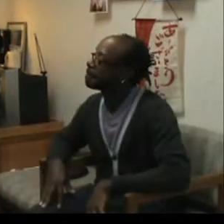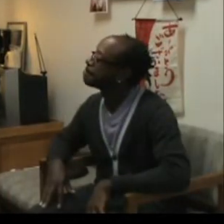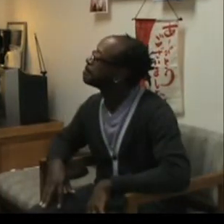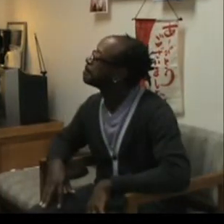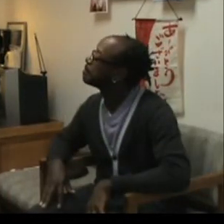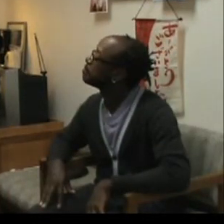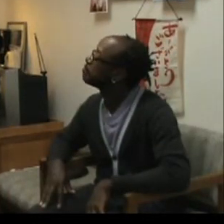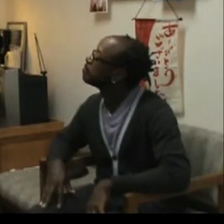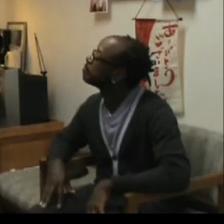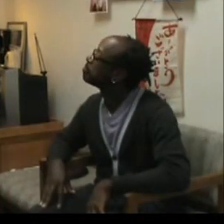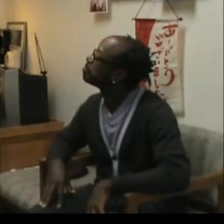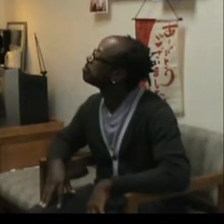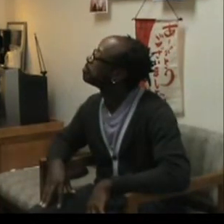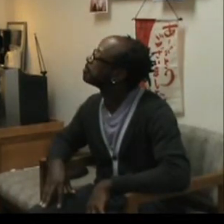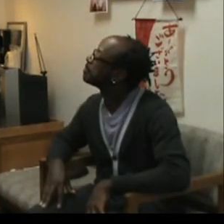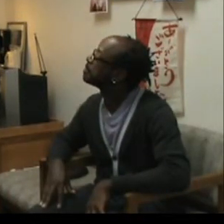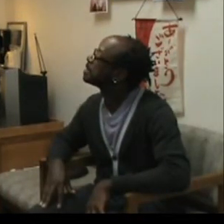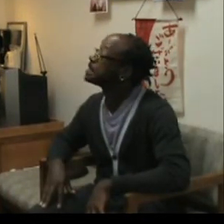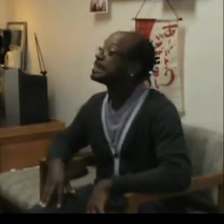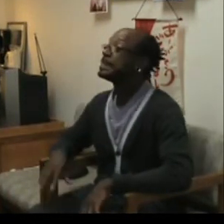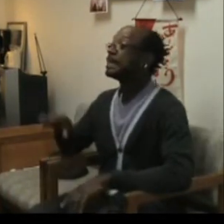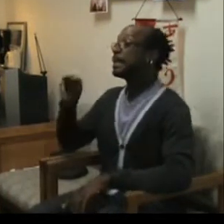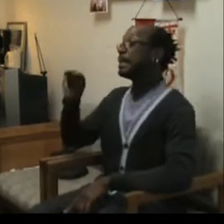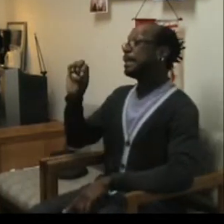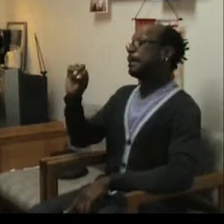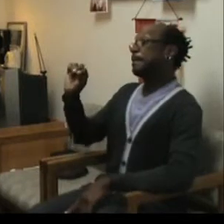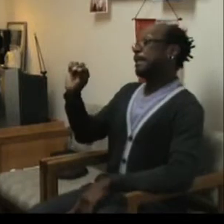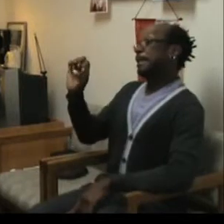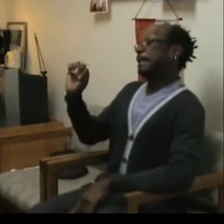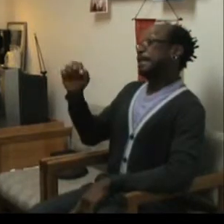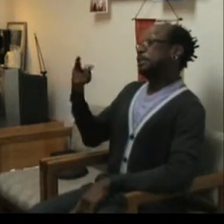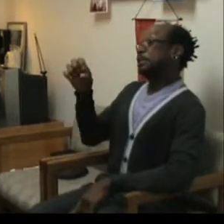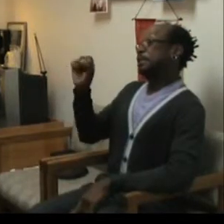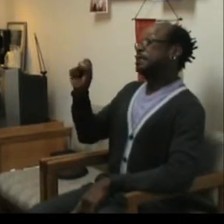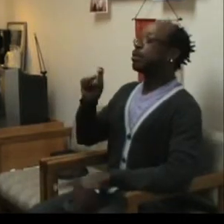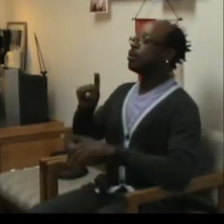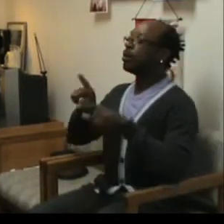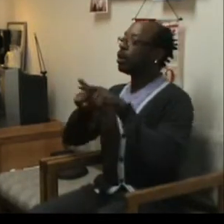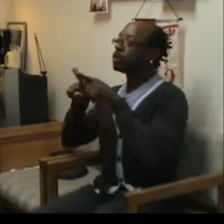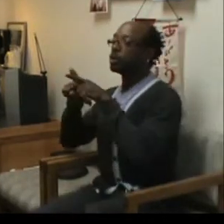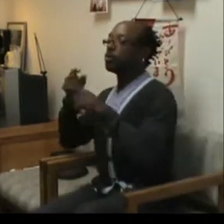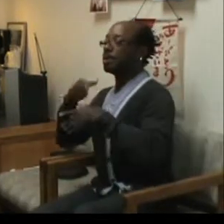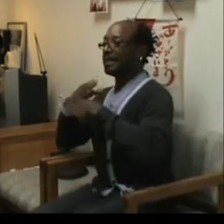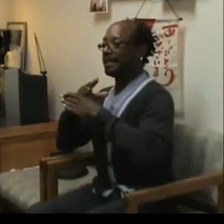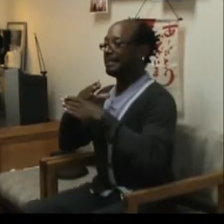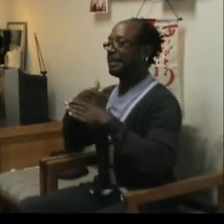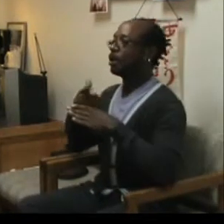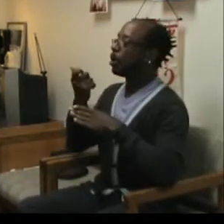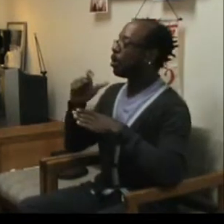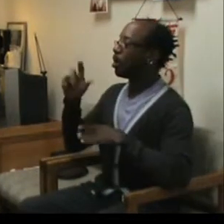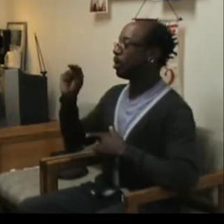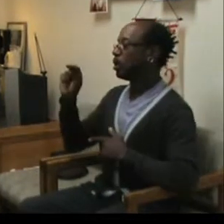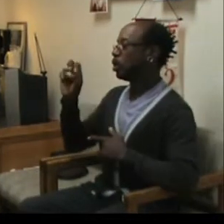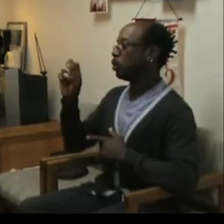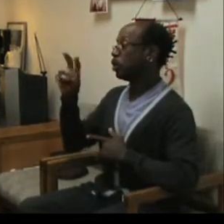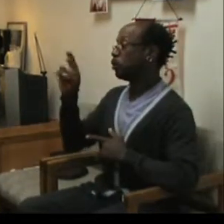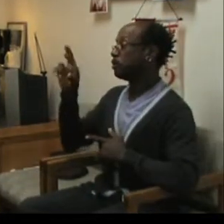The meninges also surround all of the nerves coming out from the spinal cord and